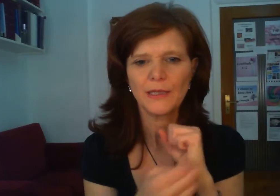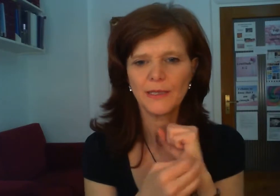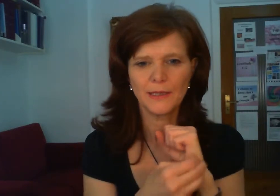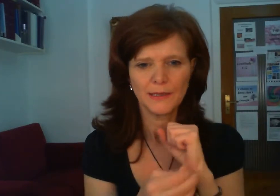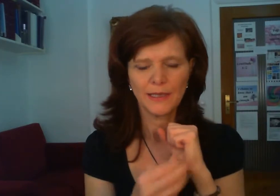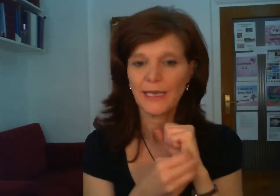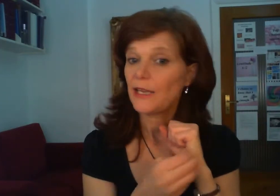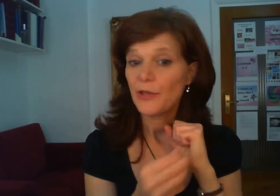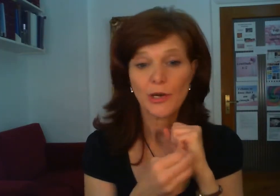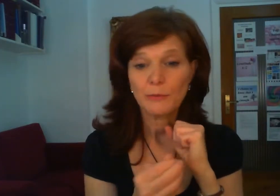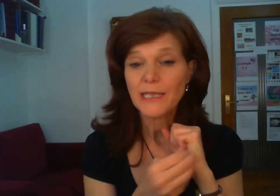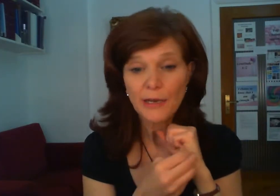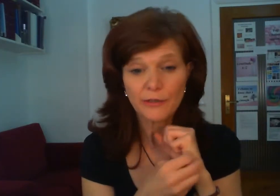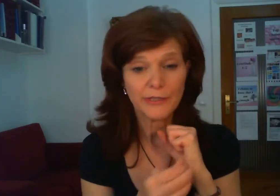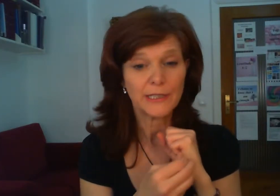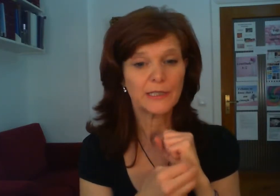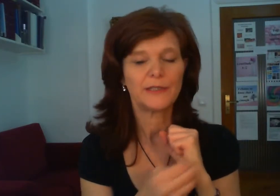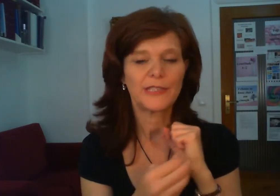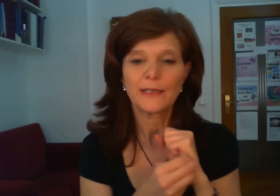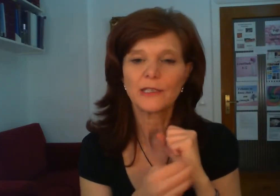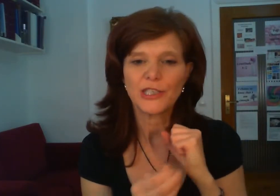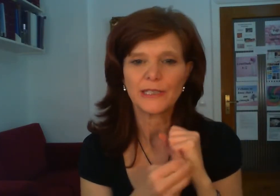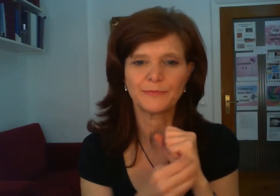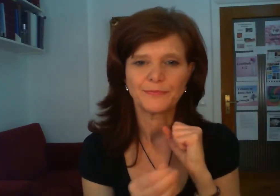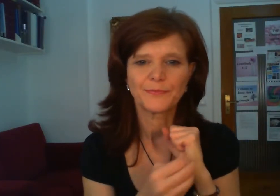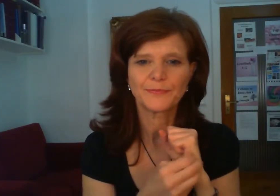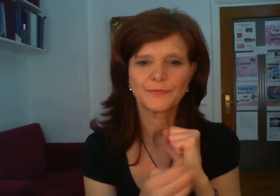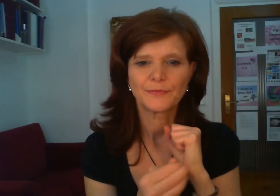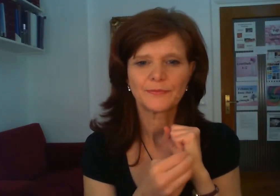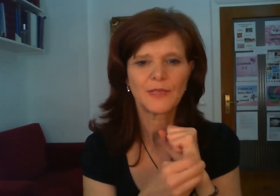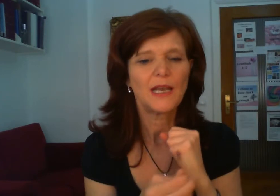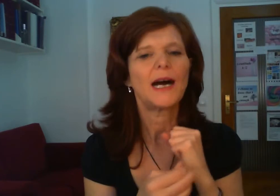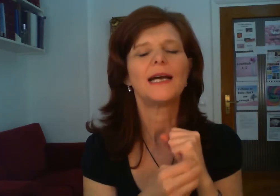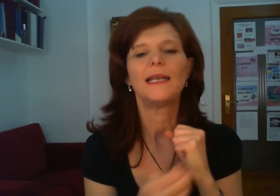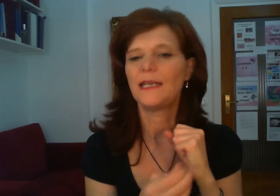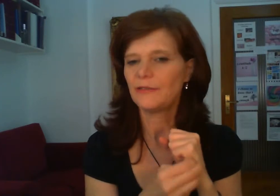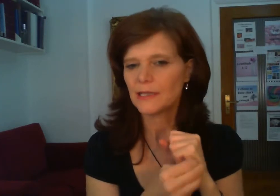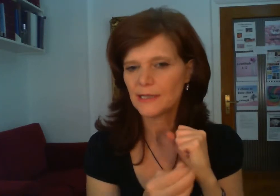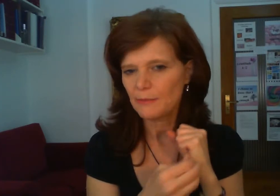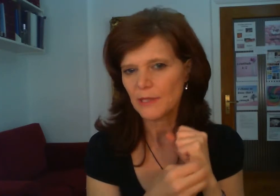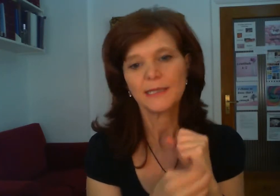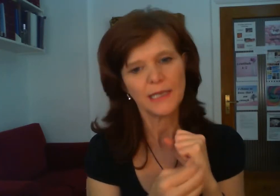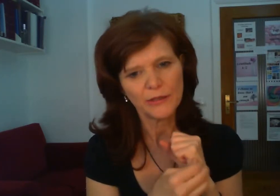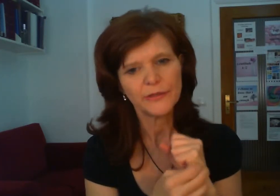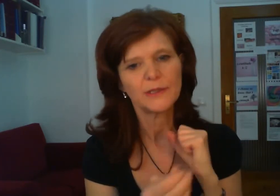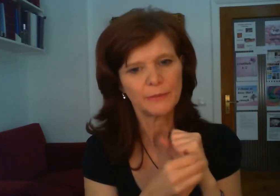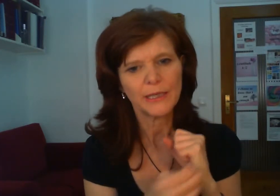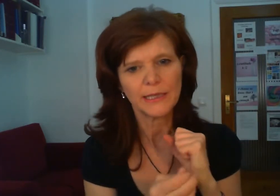even though i'm terrified of technology i love and accept myself completely